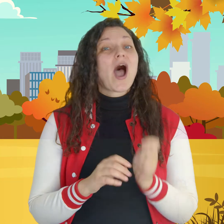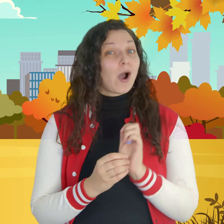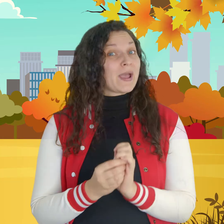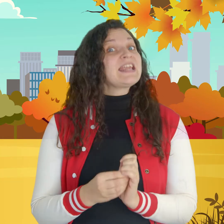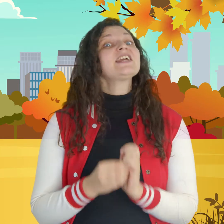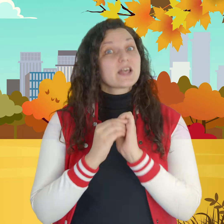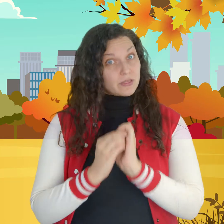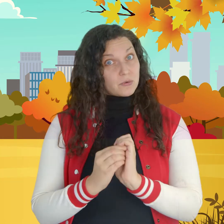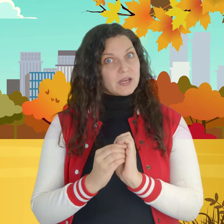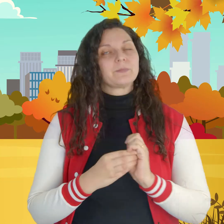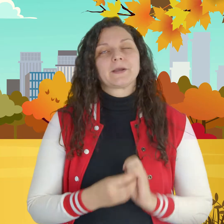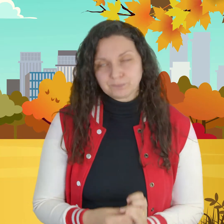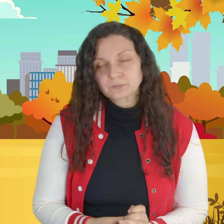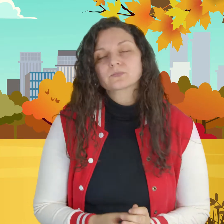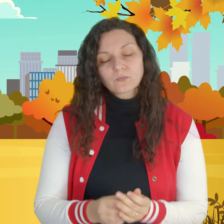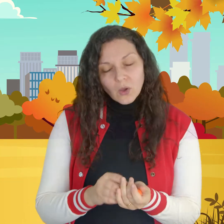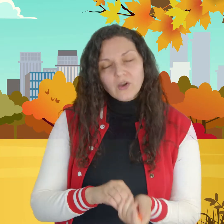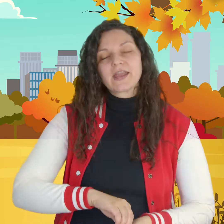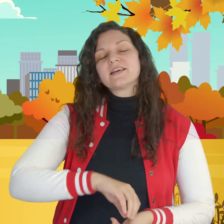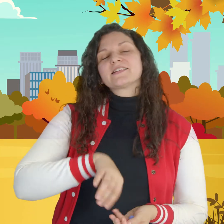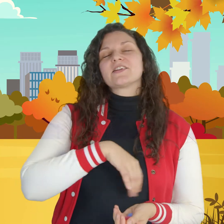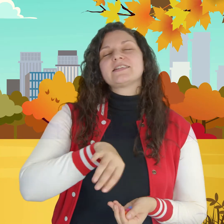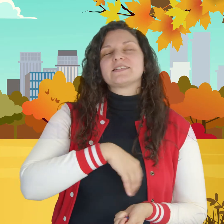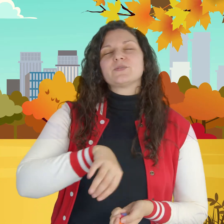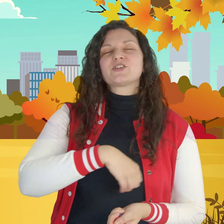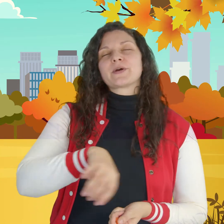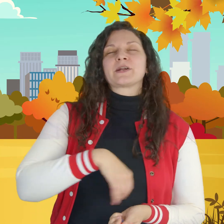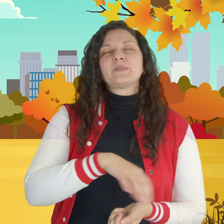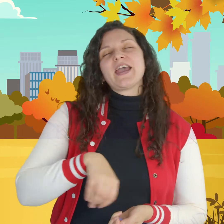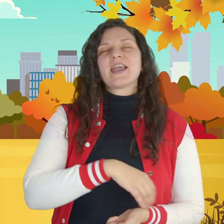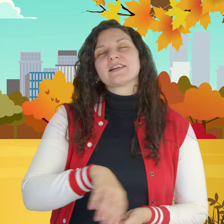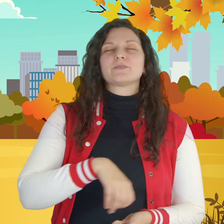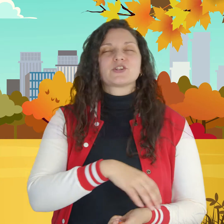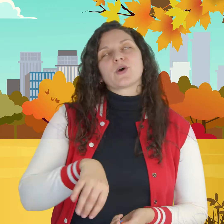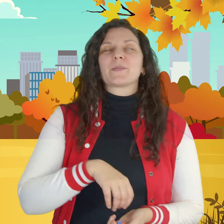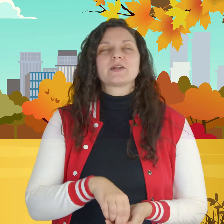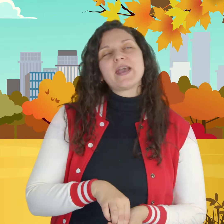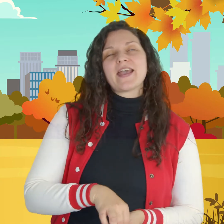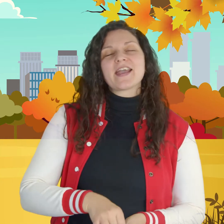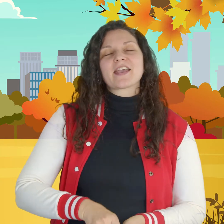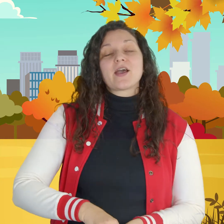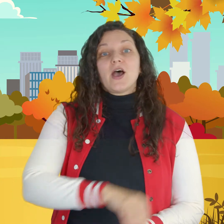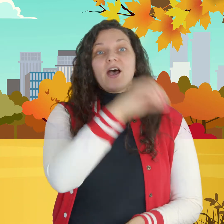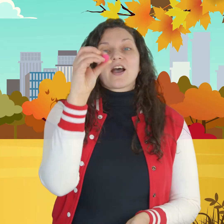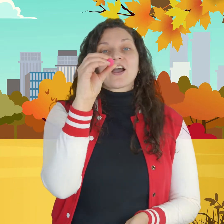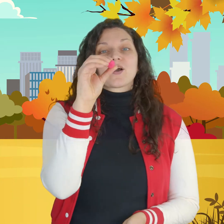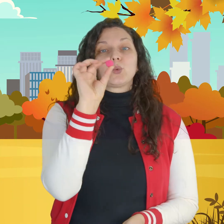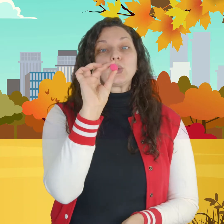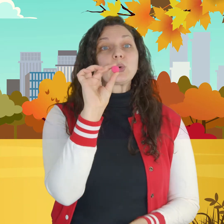how many three yeah okay so let's see which one I'm gonna pick which one I'm gonna pick oh